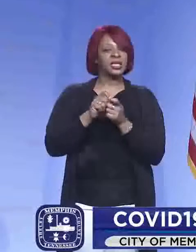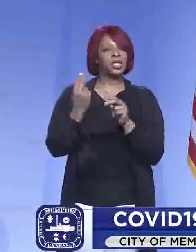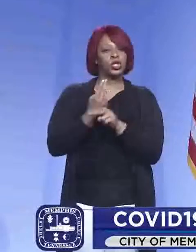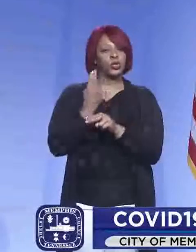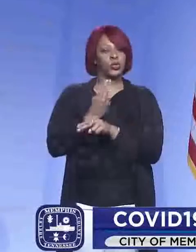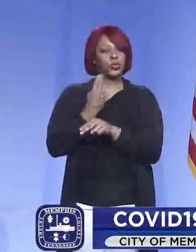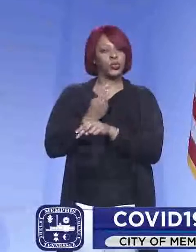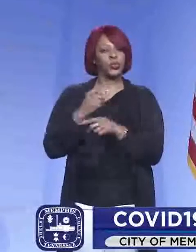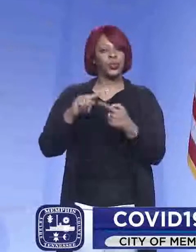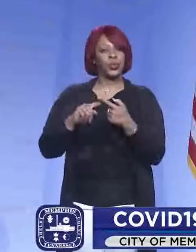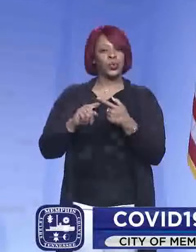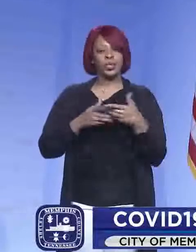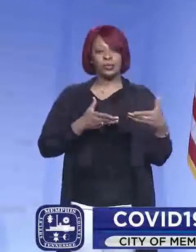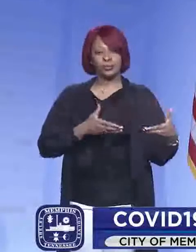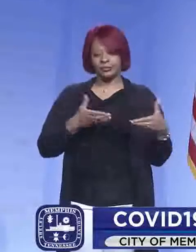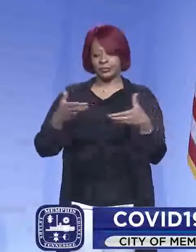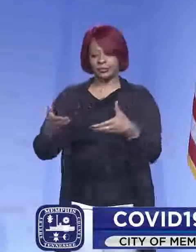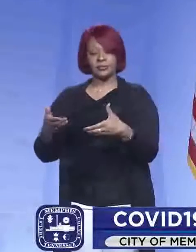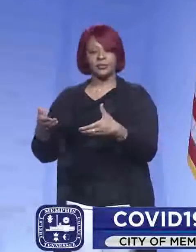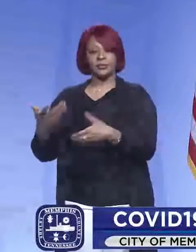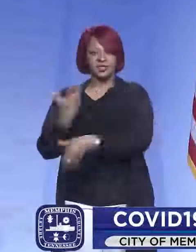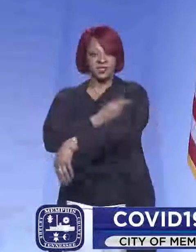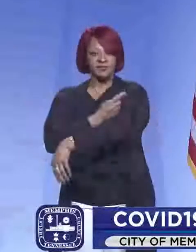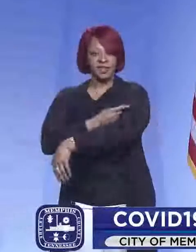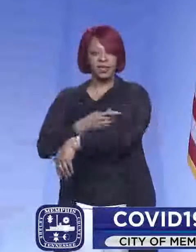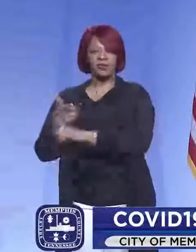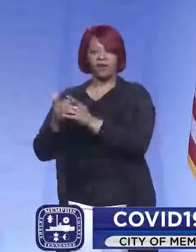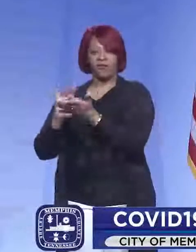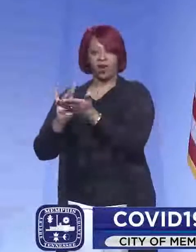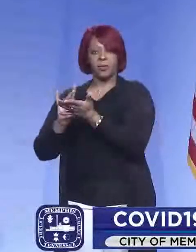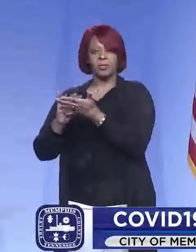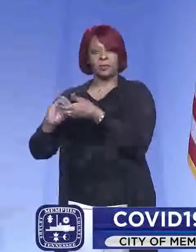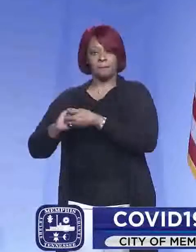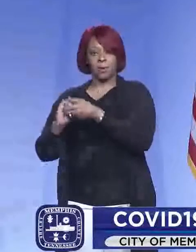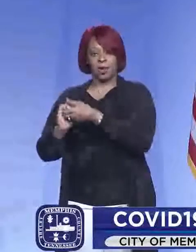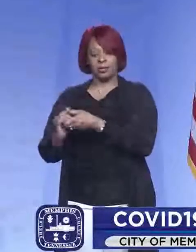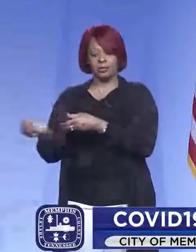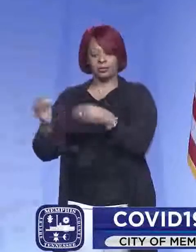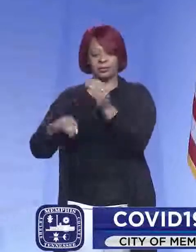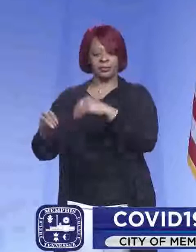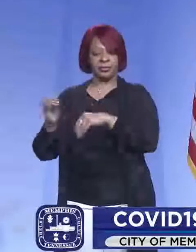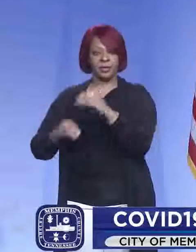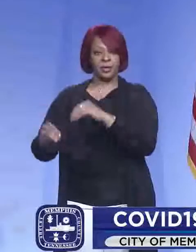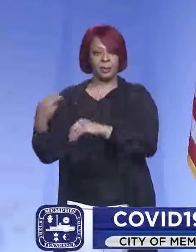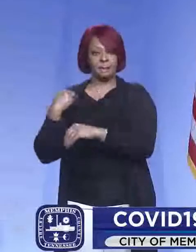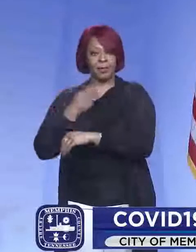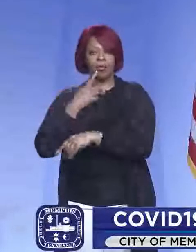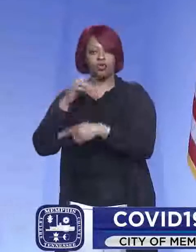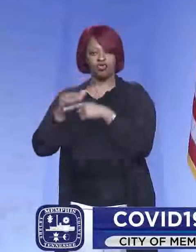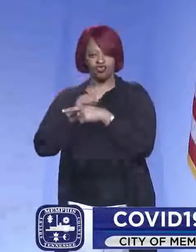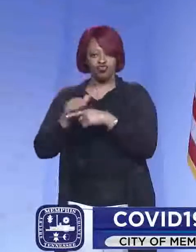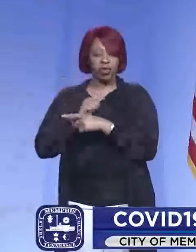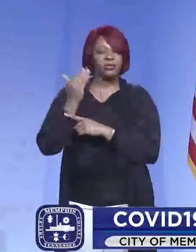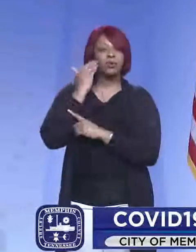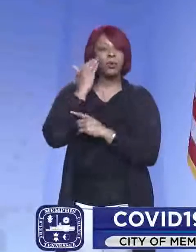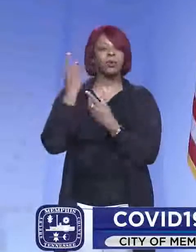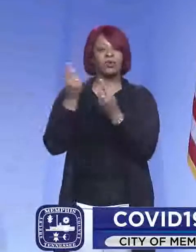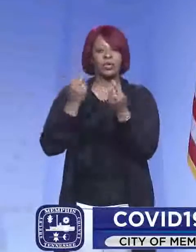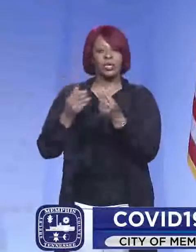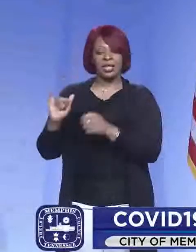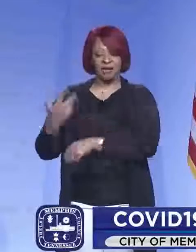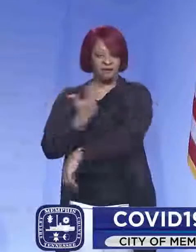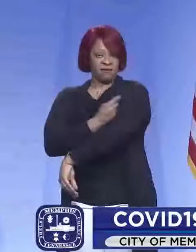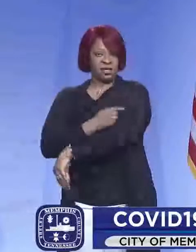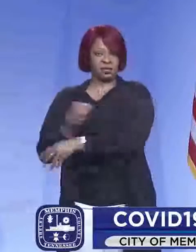used to, uh, take the vaccine from, uh, our pharmacy partners, uh, from our members who are trained. They then take the